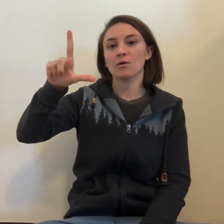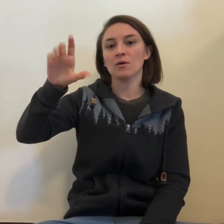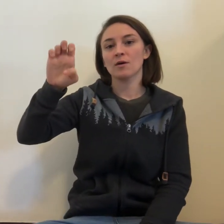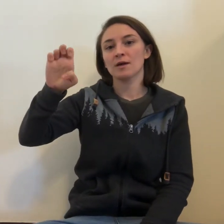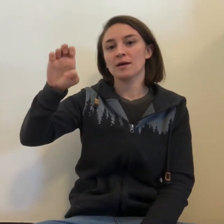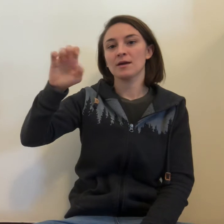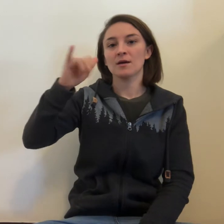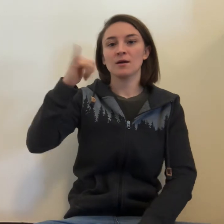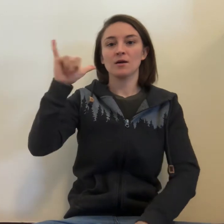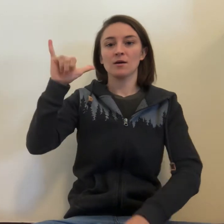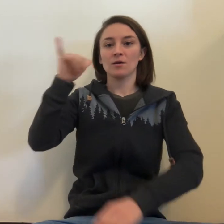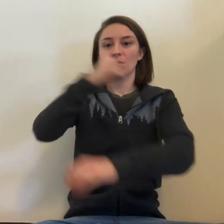Whale.